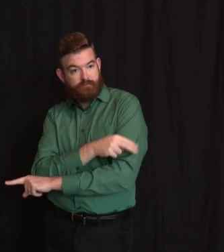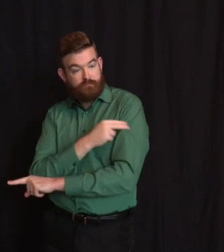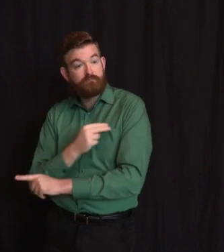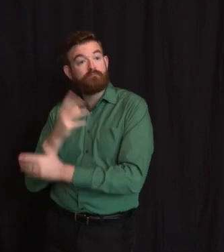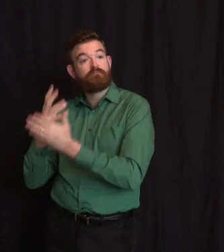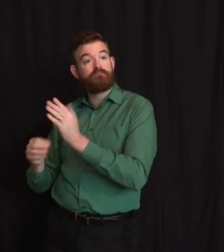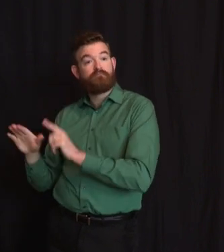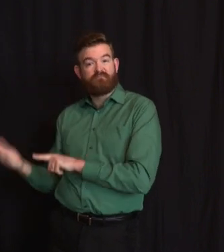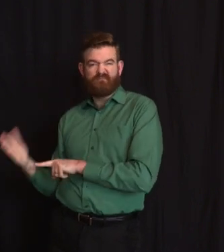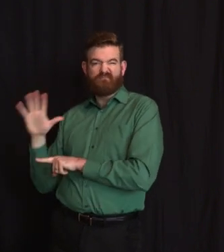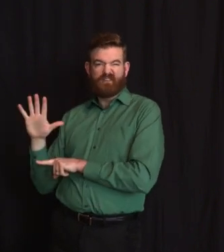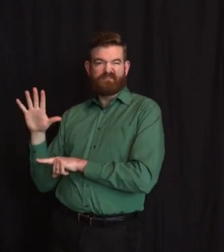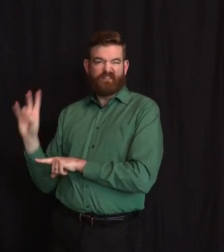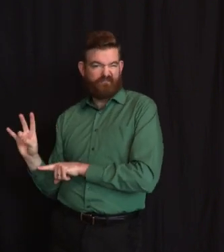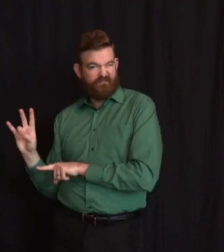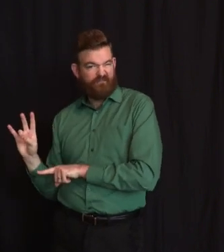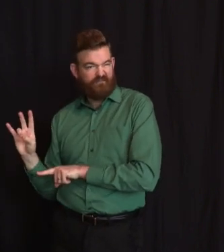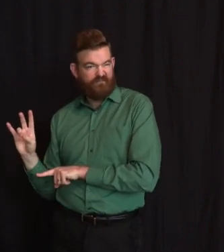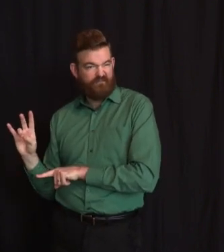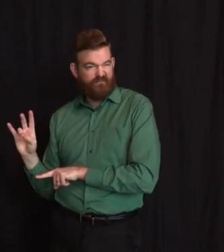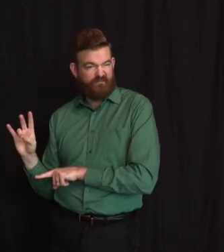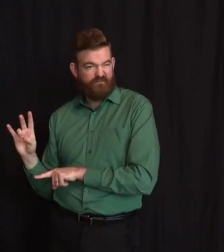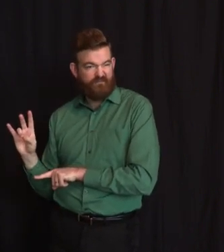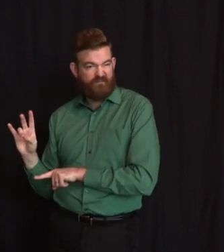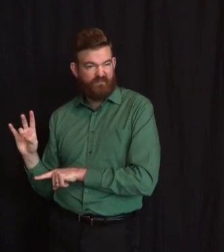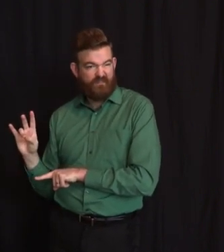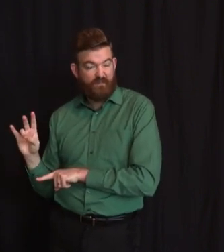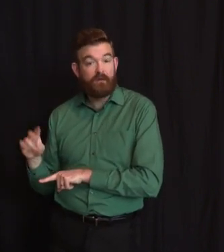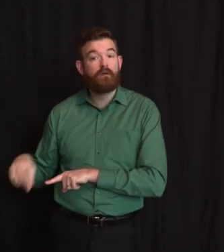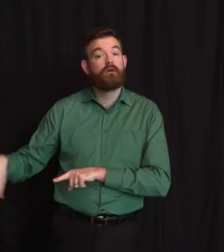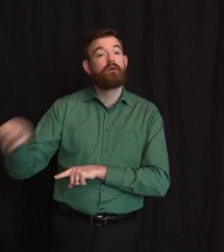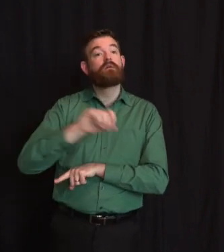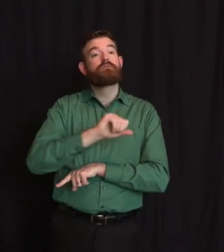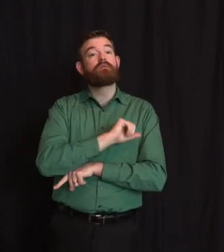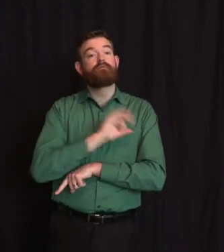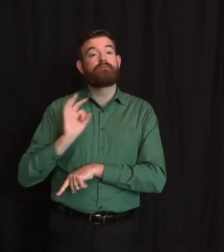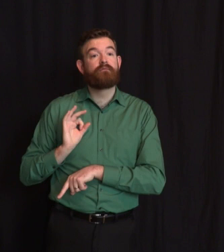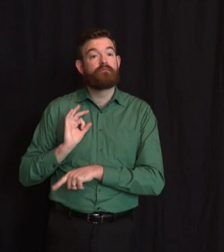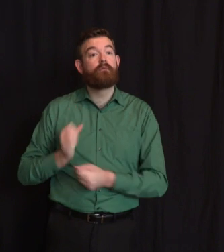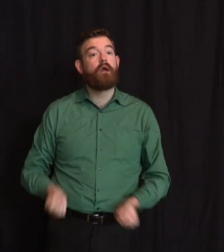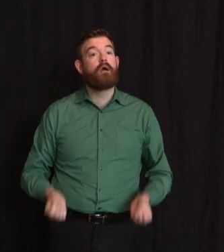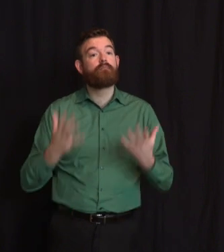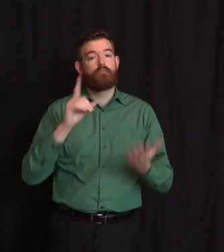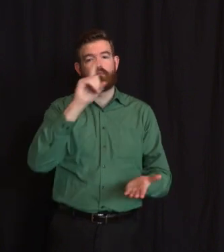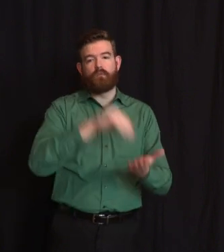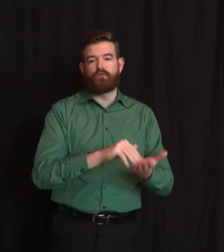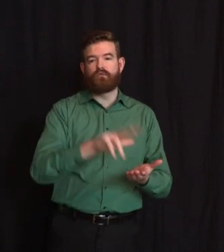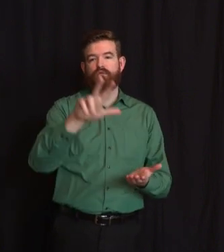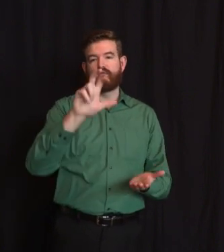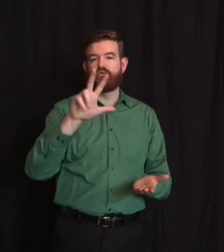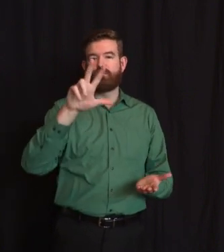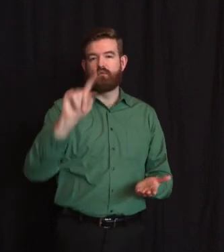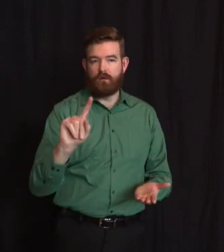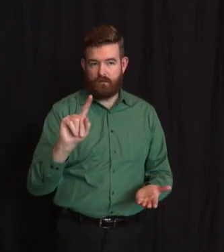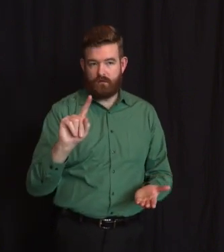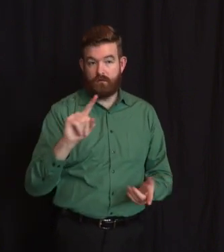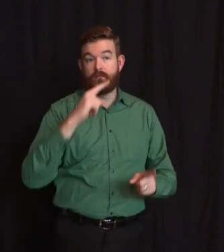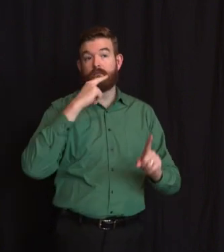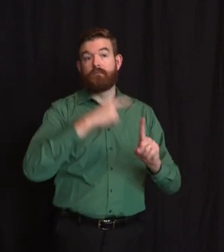staff of 1,331, 70 of their employees have tested positive. Our state psych hospitals